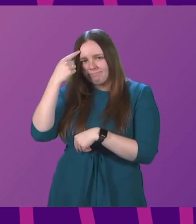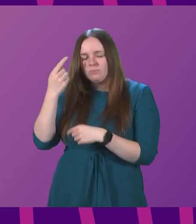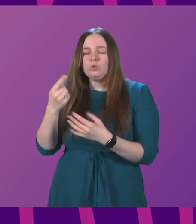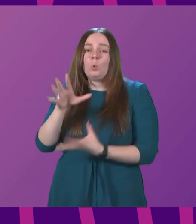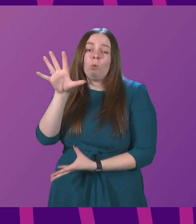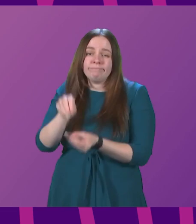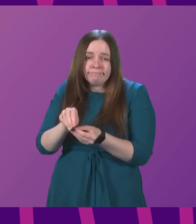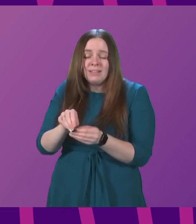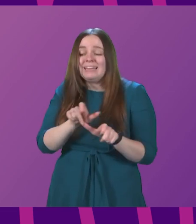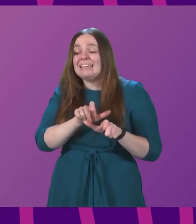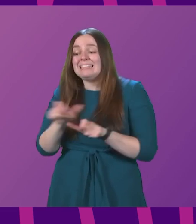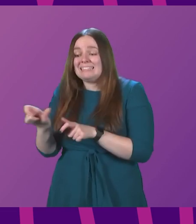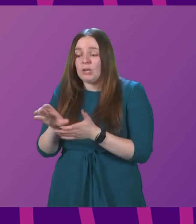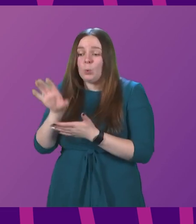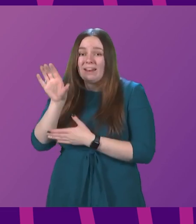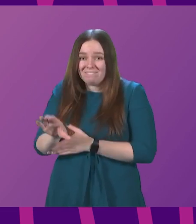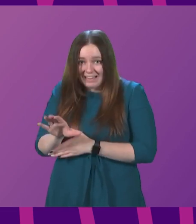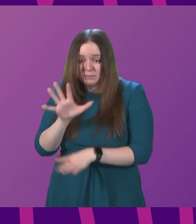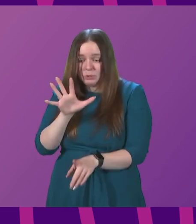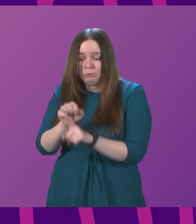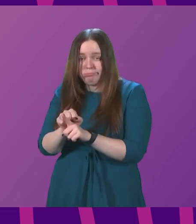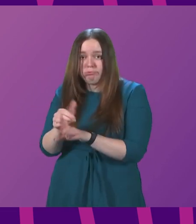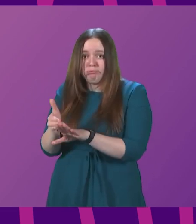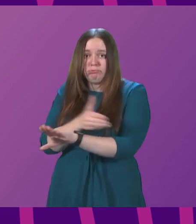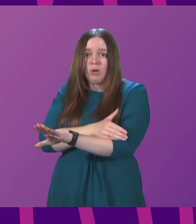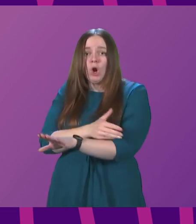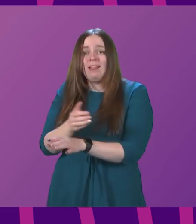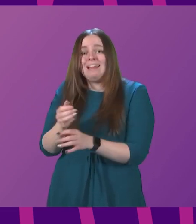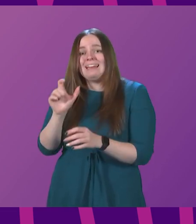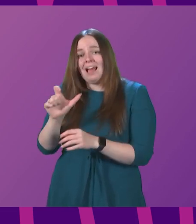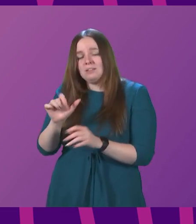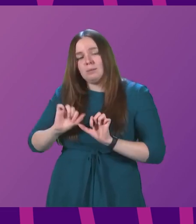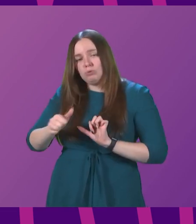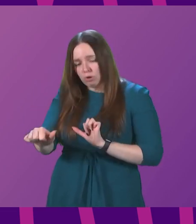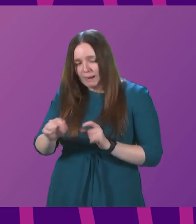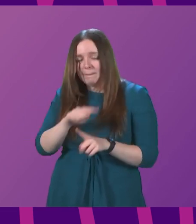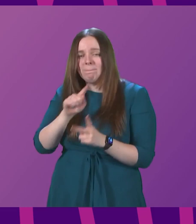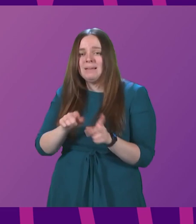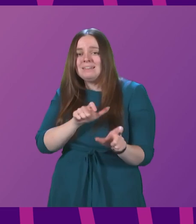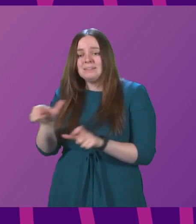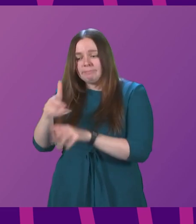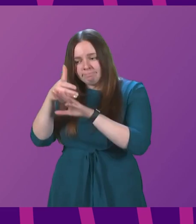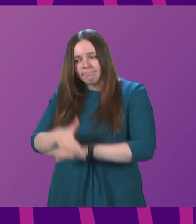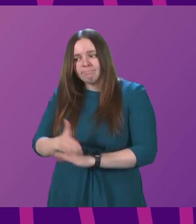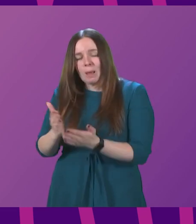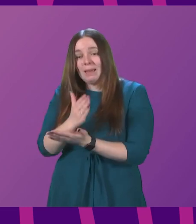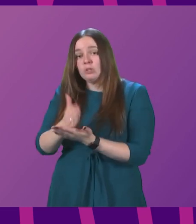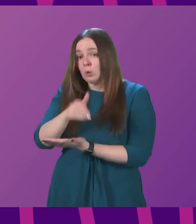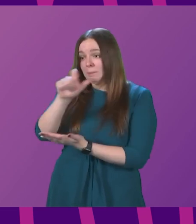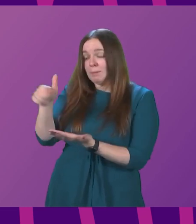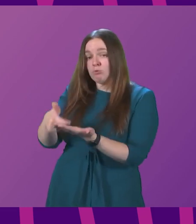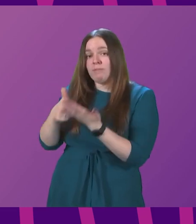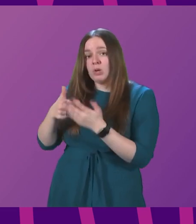in summary, continued investment in the Detect Cancer Early programme, continued work to ensure that those referred on the